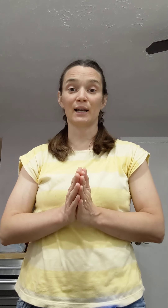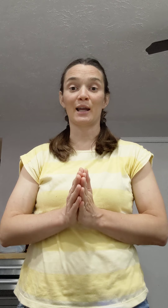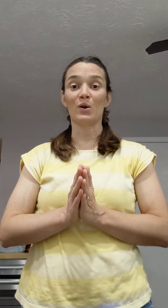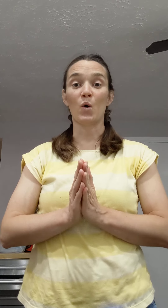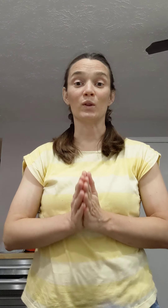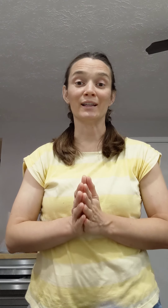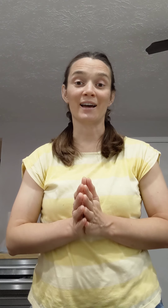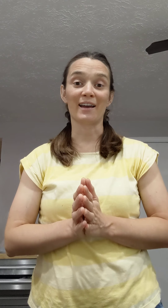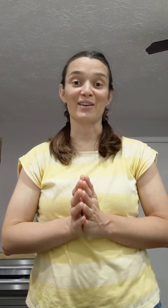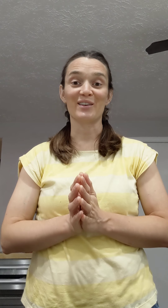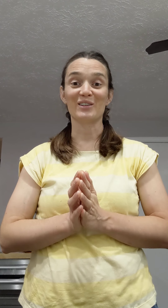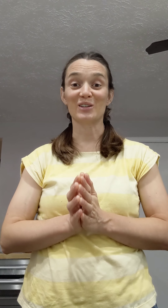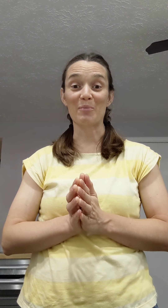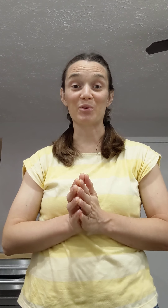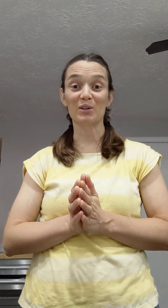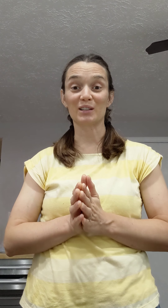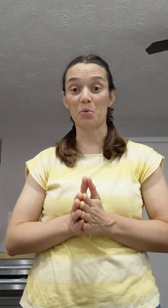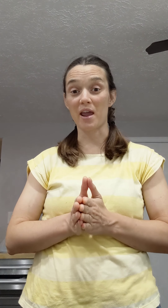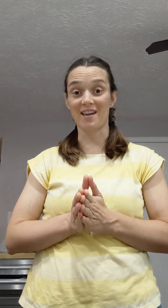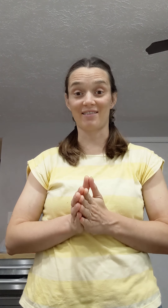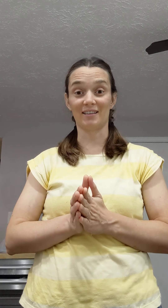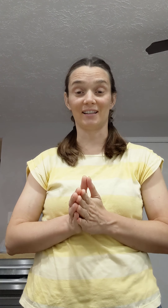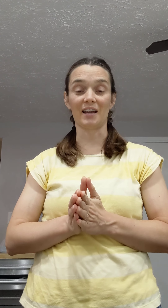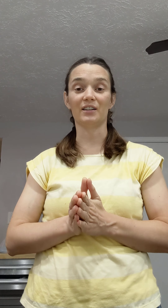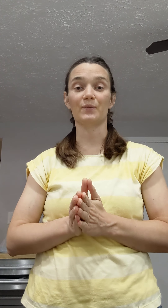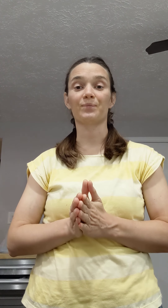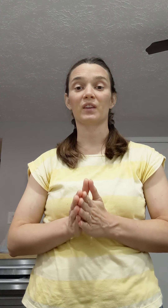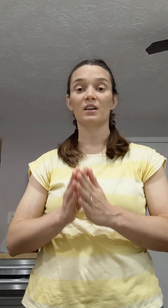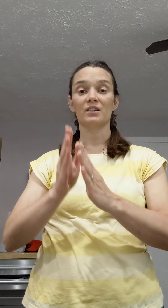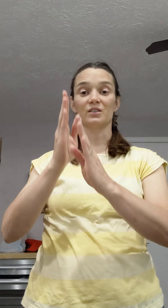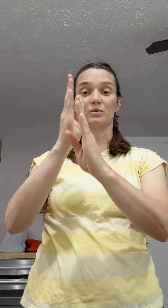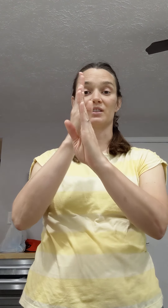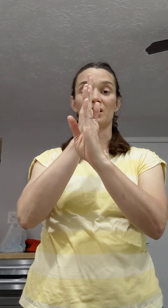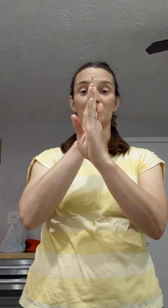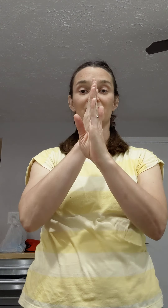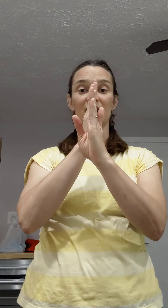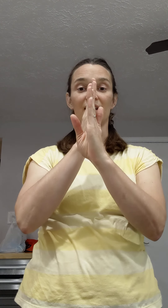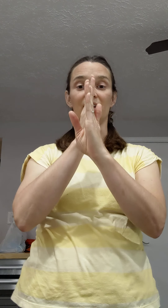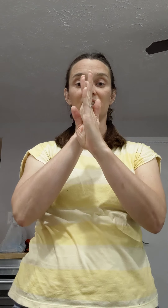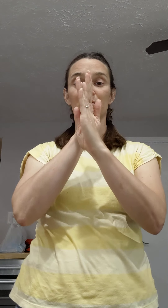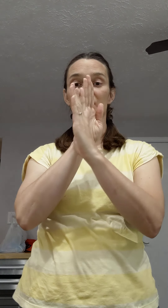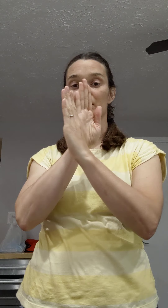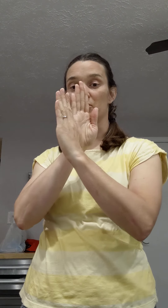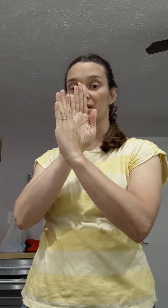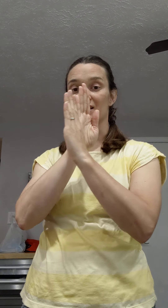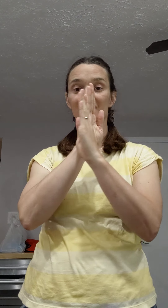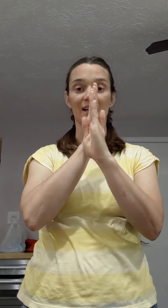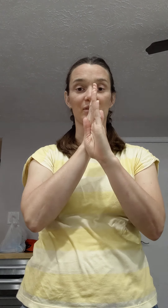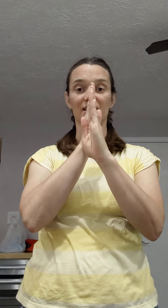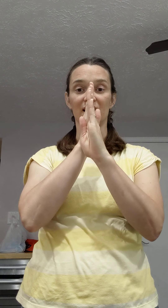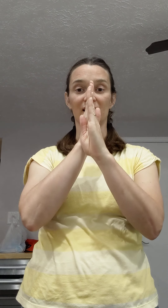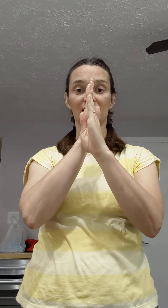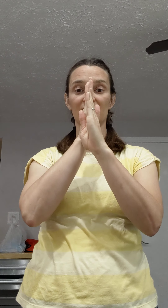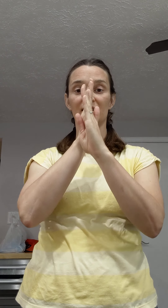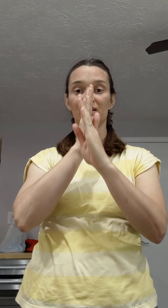night, holy night, shepherds quake at the sight. So we'll start with silent which is both hands side by side like this.